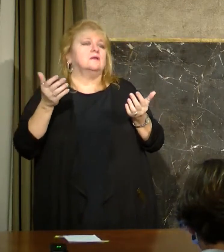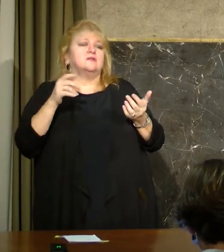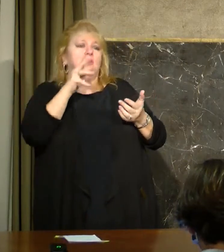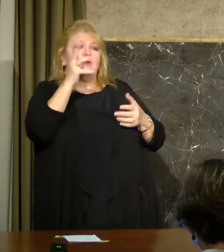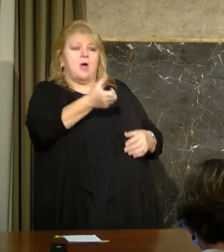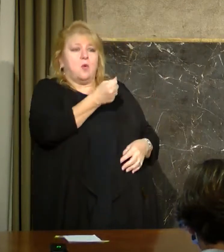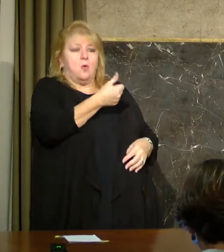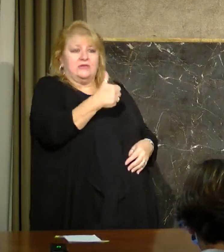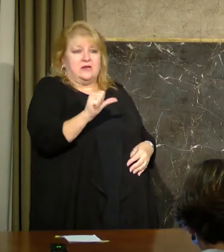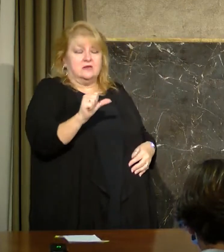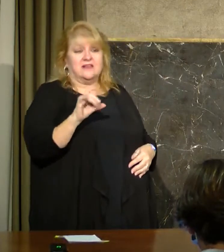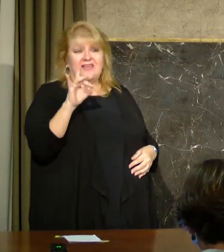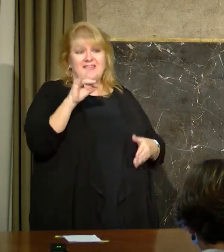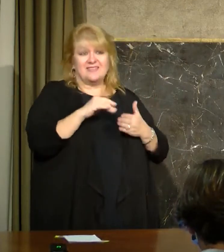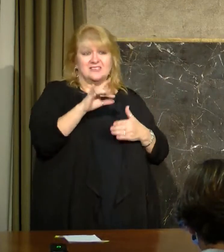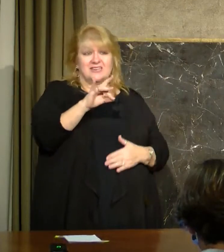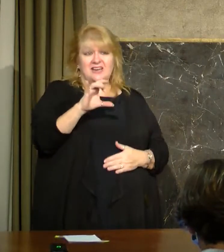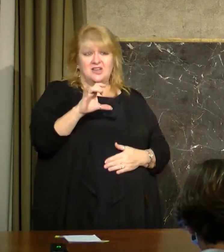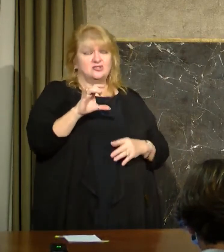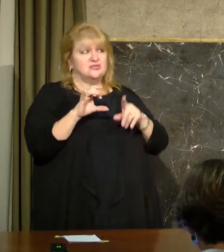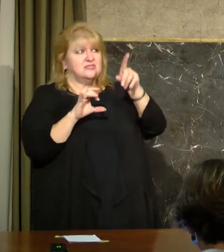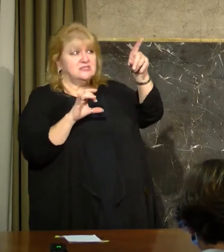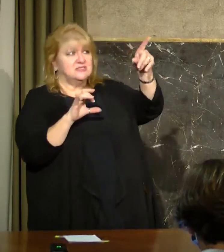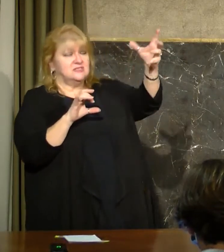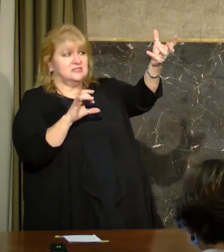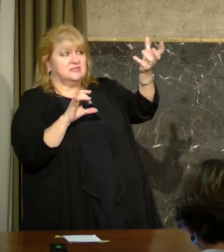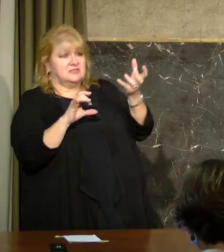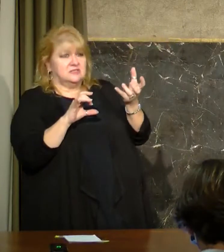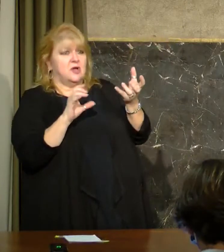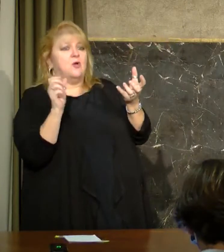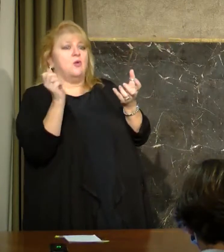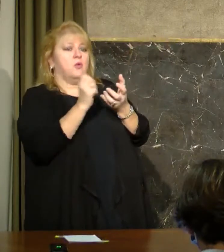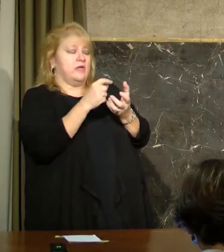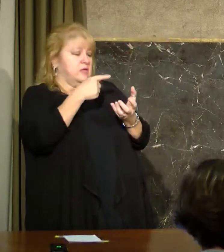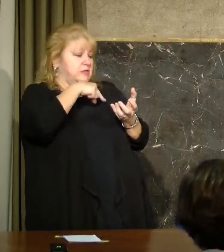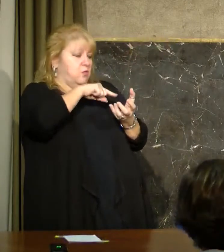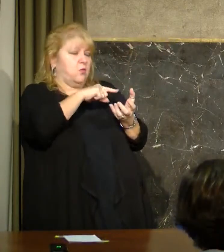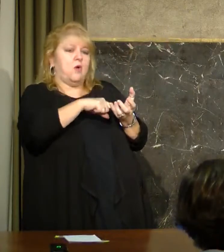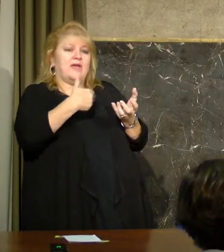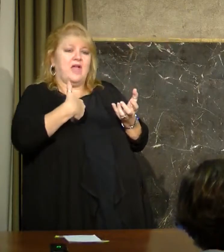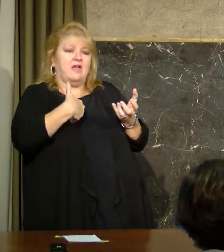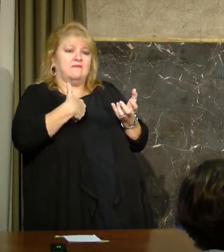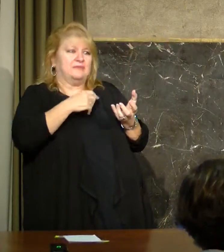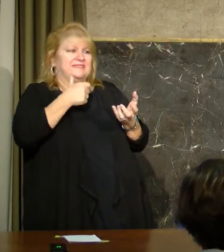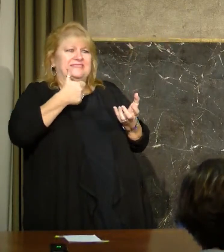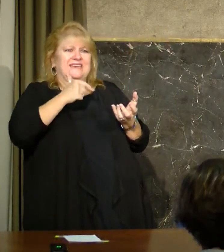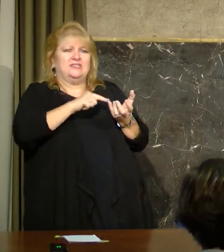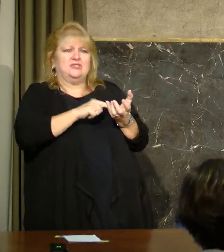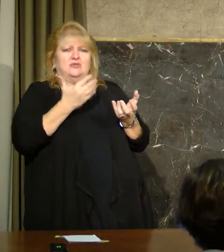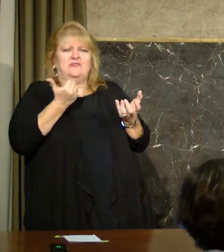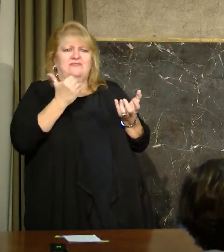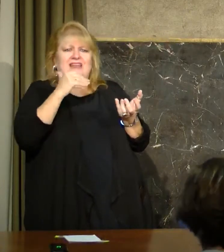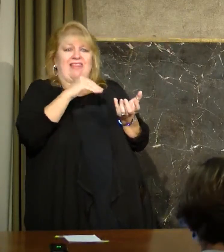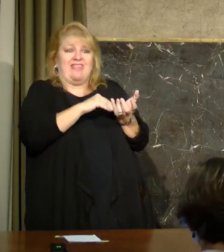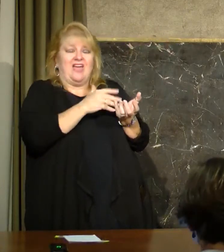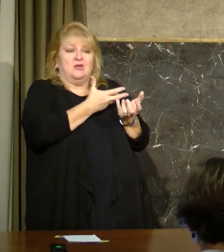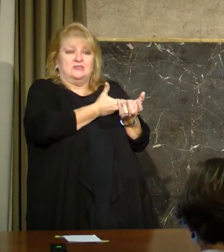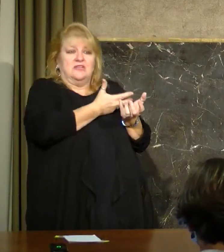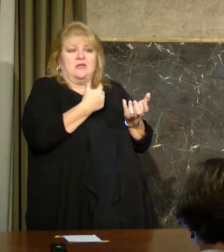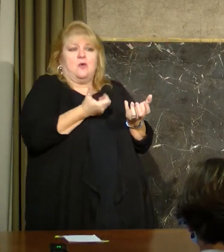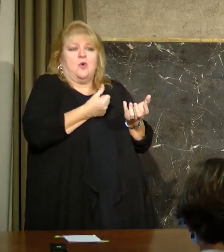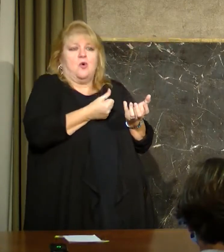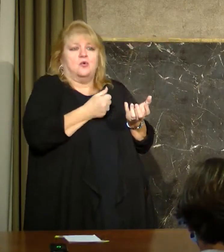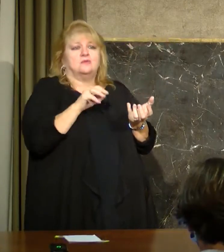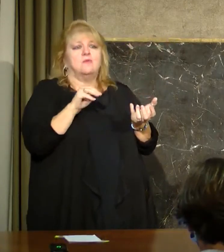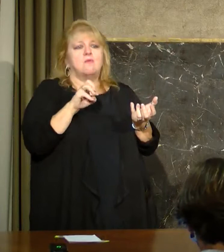doses that we're getting new Moderna next week are going to be combined with somewhere between 10,000 15,000 doses that were at